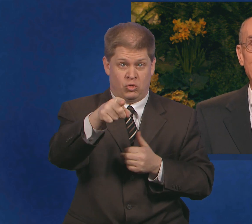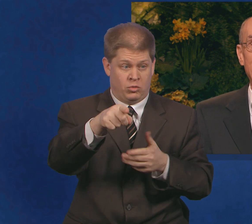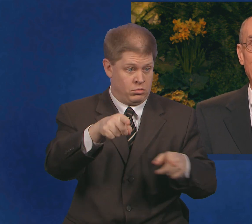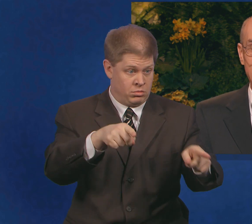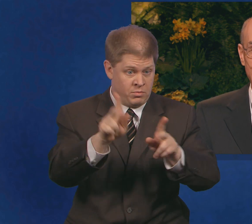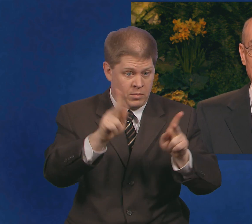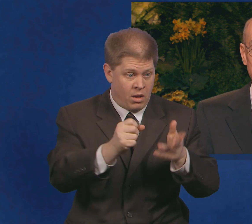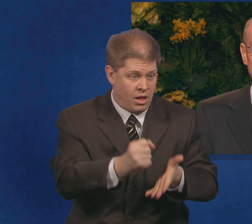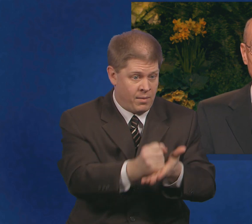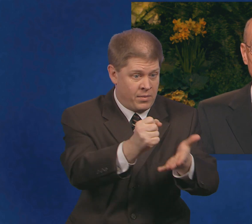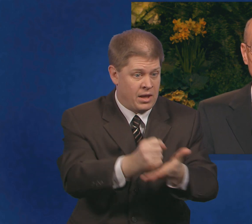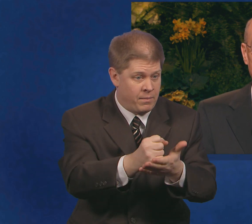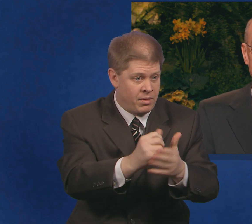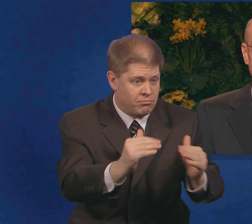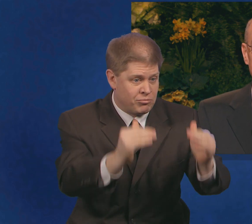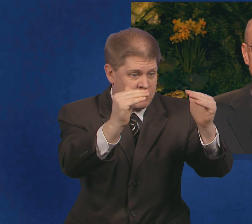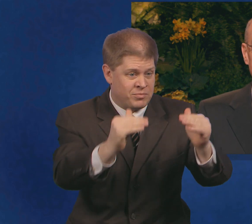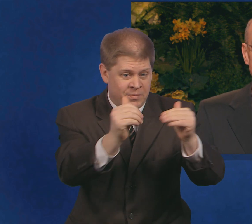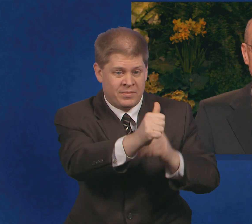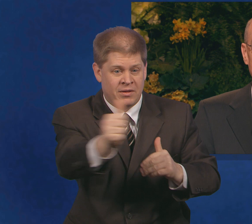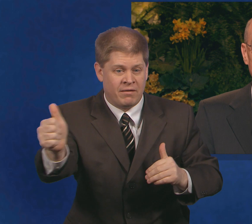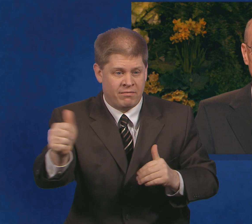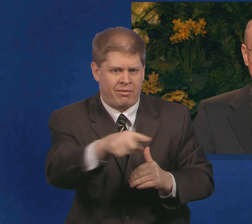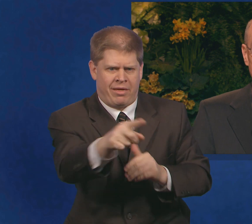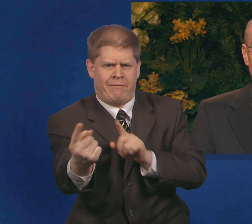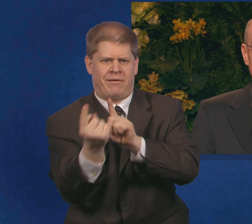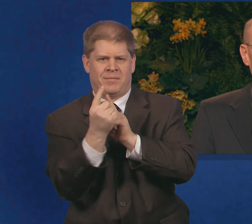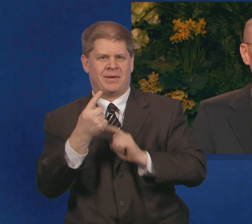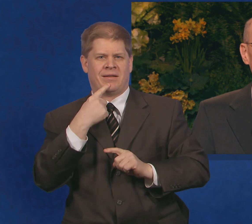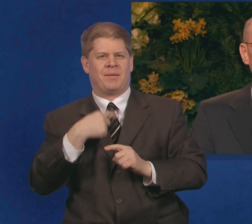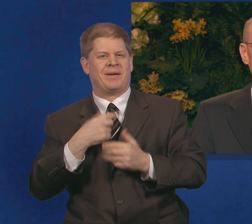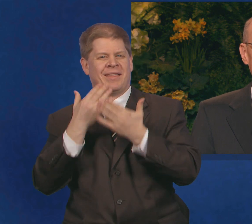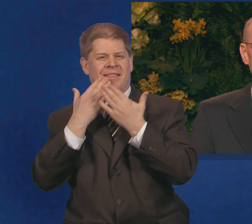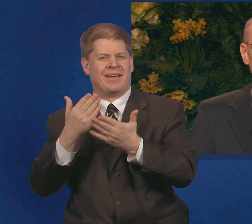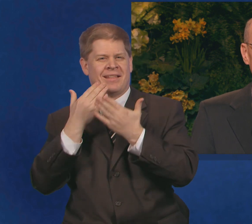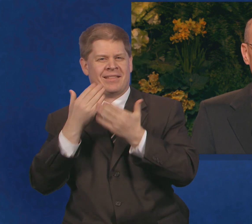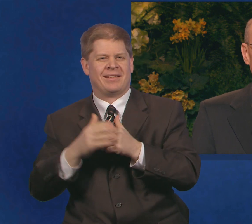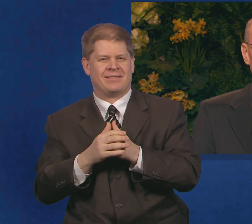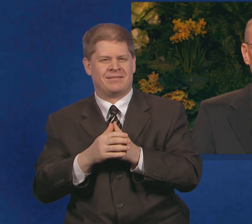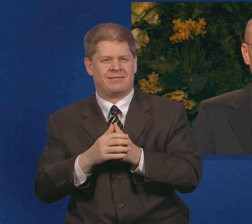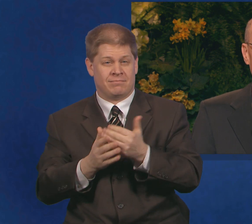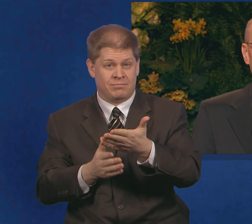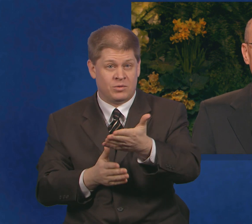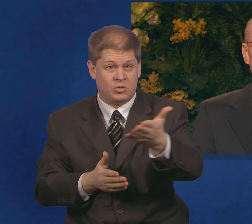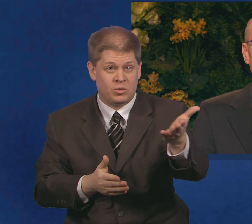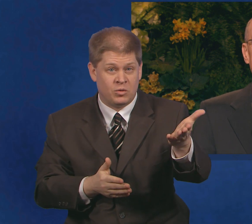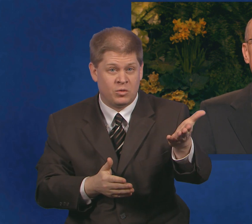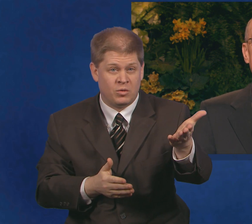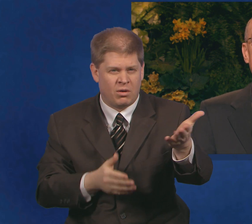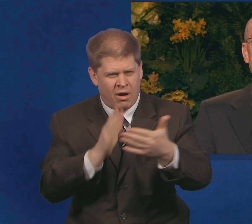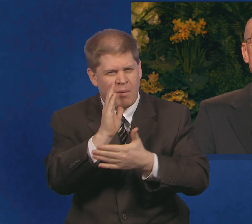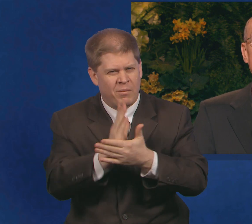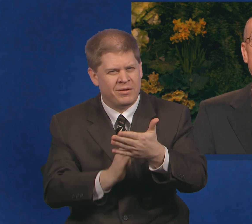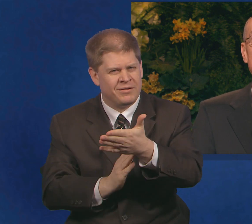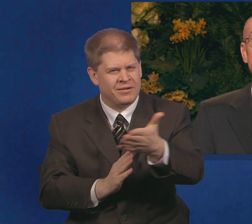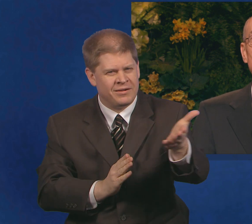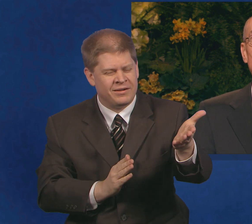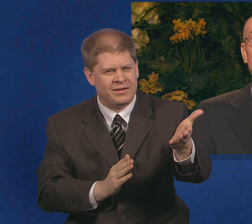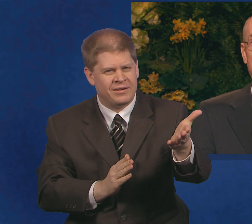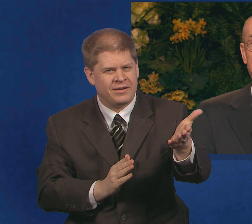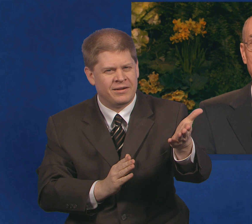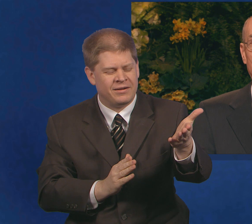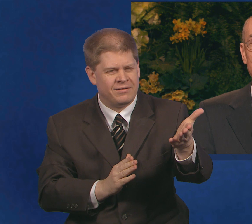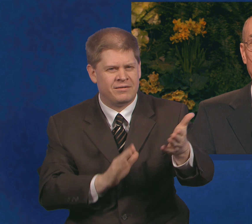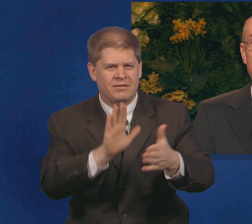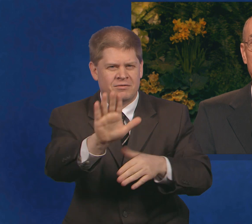as you helped in the Lord's way. You and humble disciples of the Savior, like you, have cast